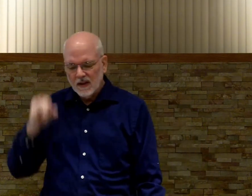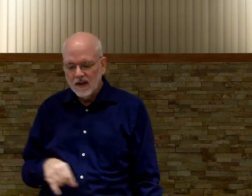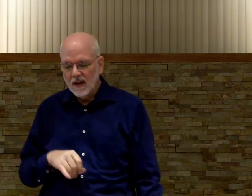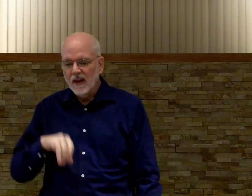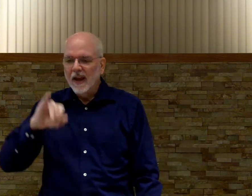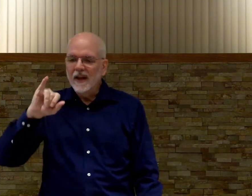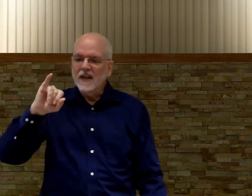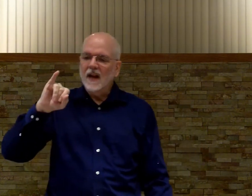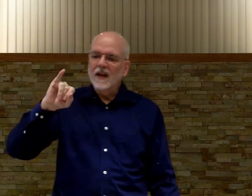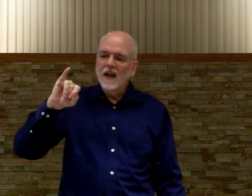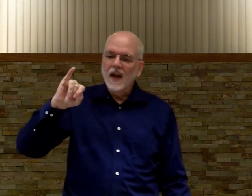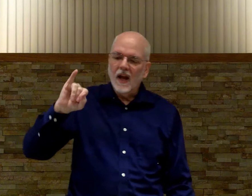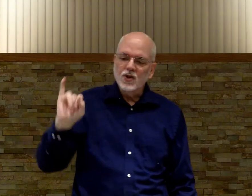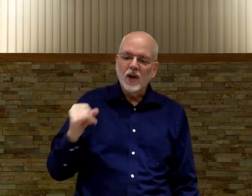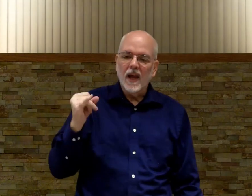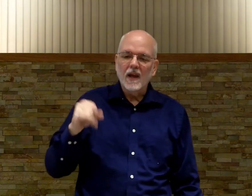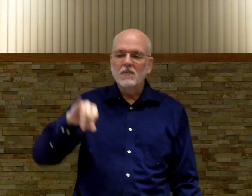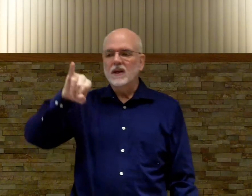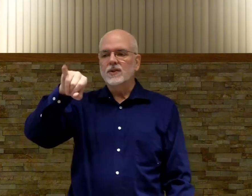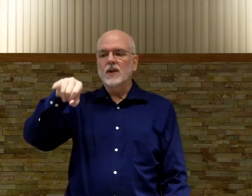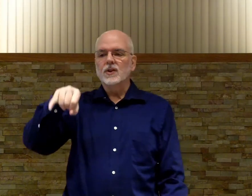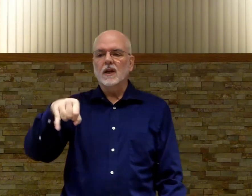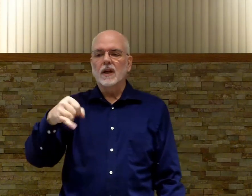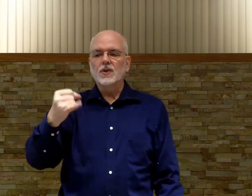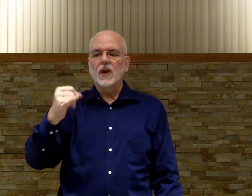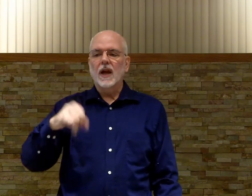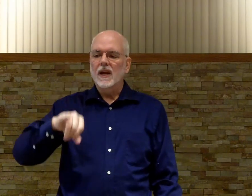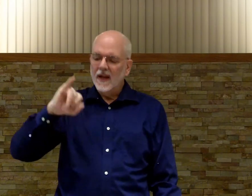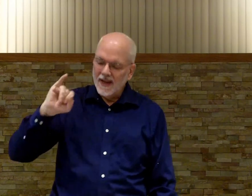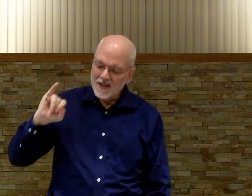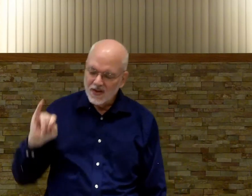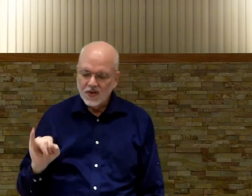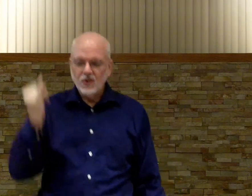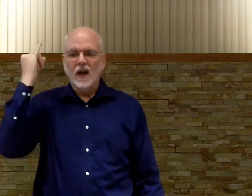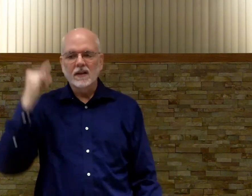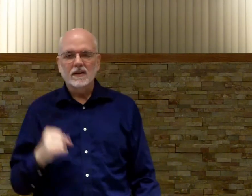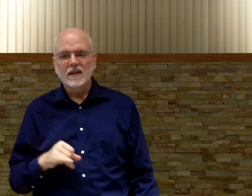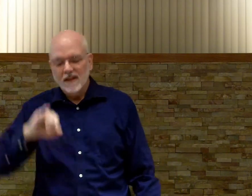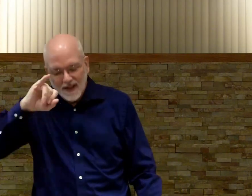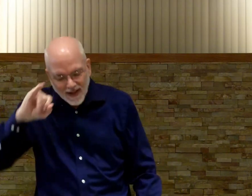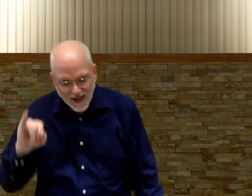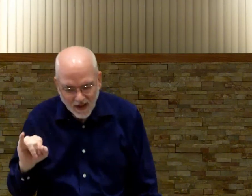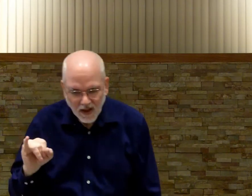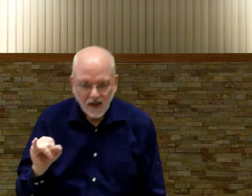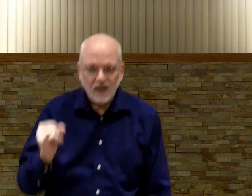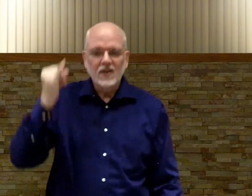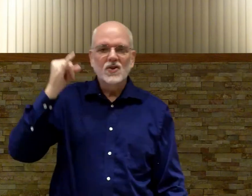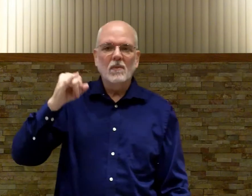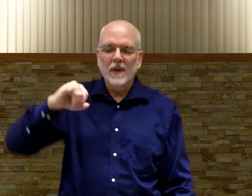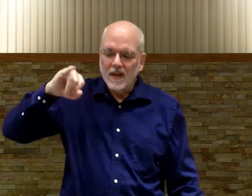just it's kind of like a j not just the letter j it's just there's a little jump in